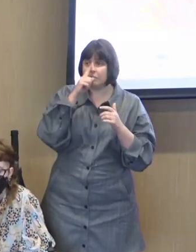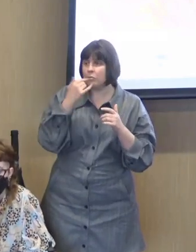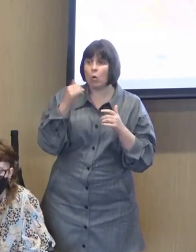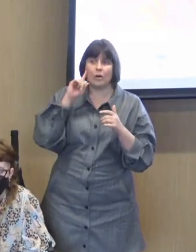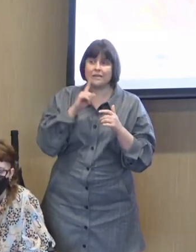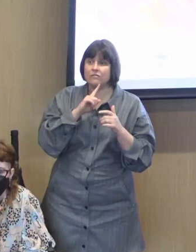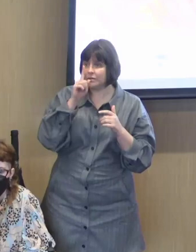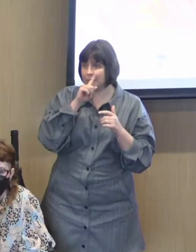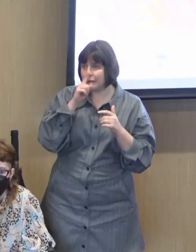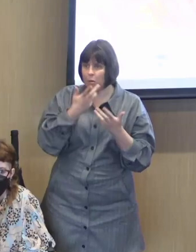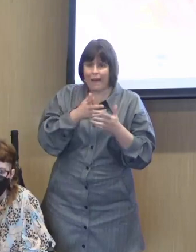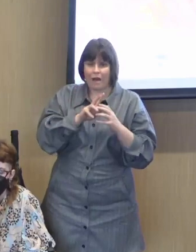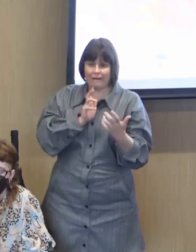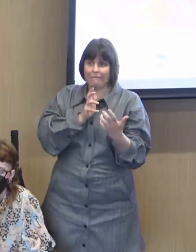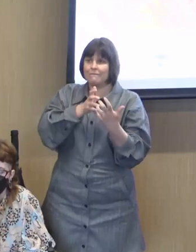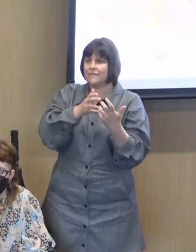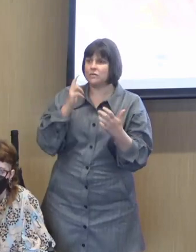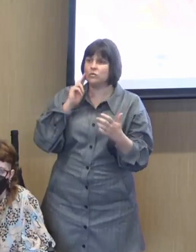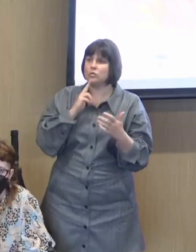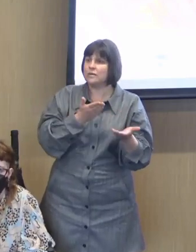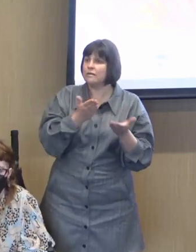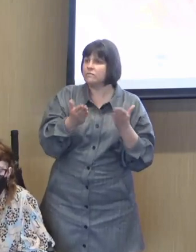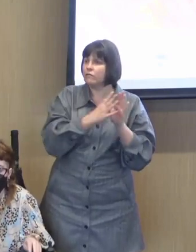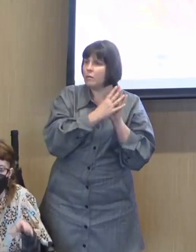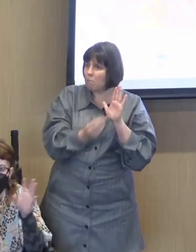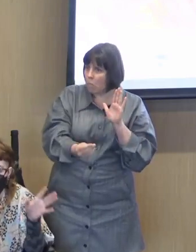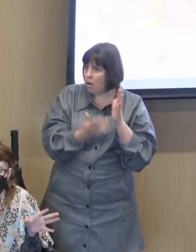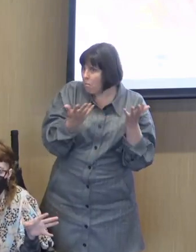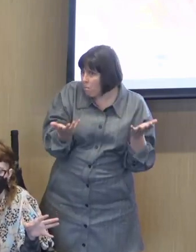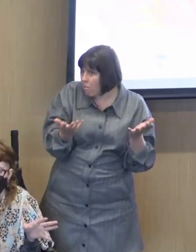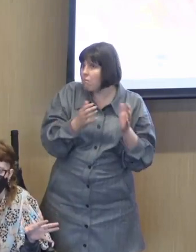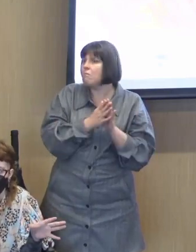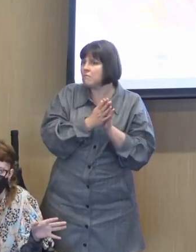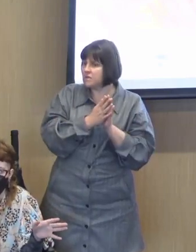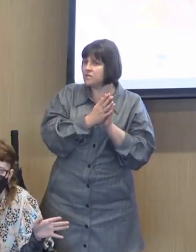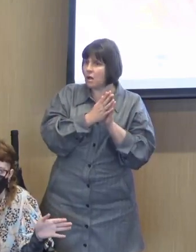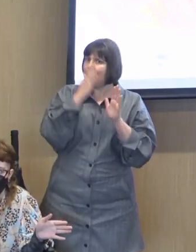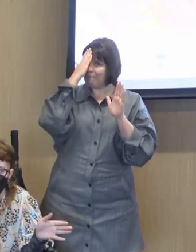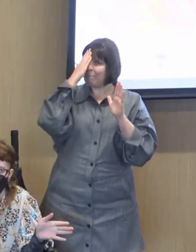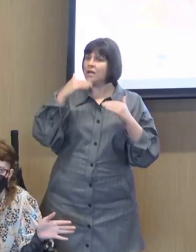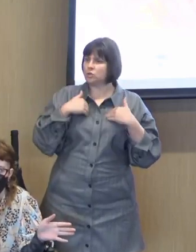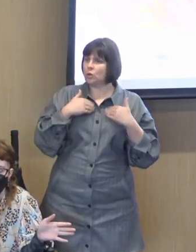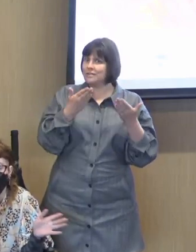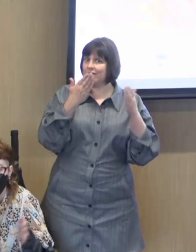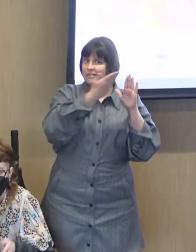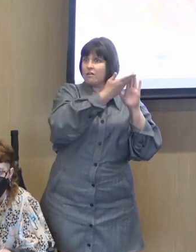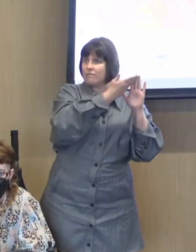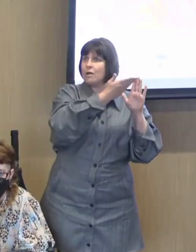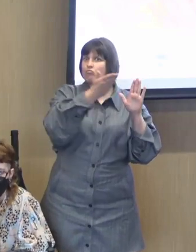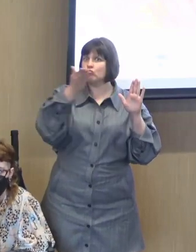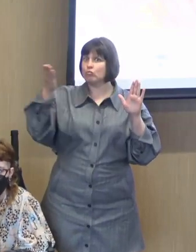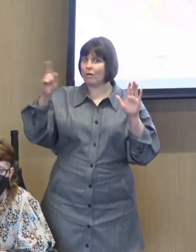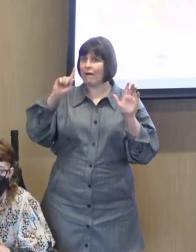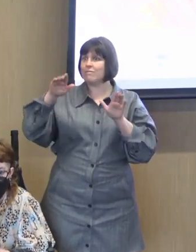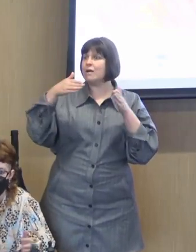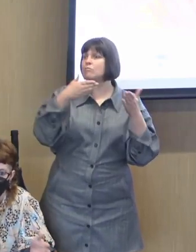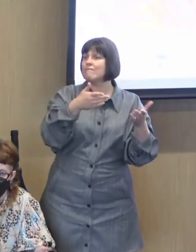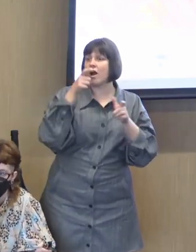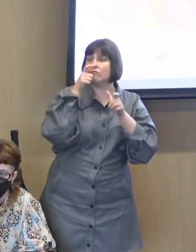fits into the death service model given that kind of mental health services more broadly and moving towards also providing supports for carers of people with